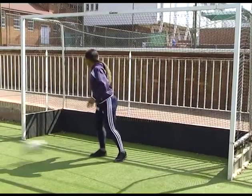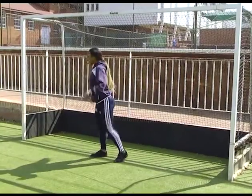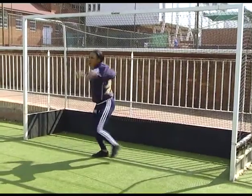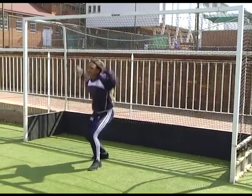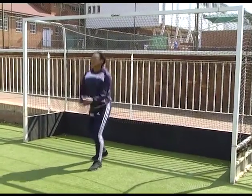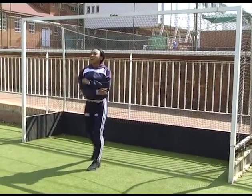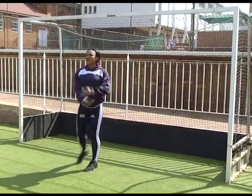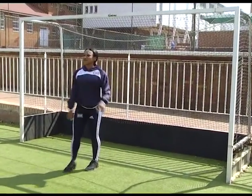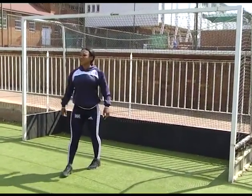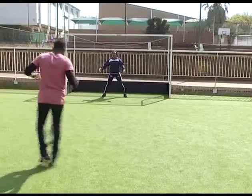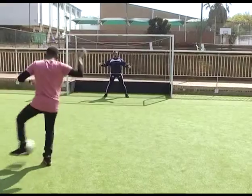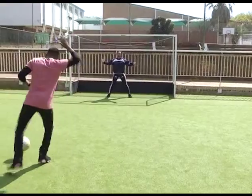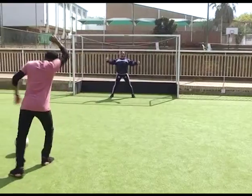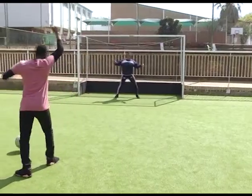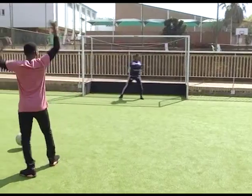Man! Yay! Yay!